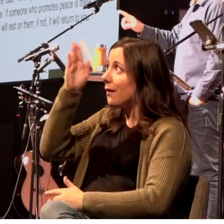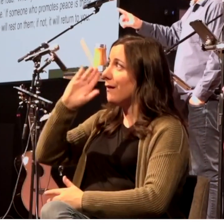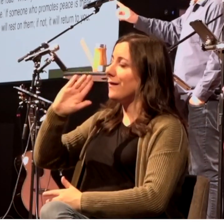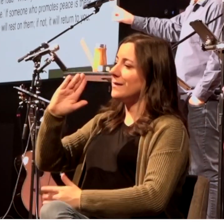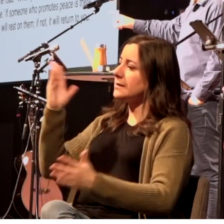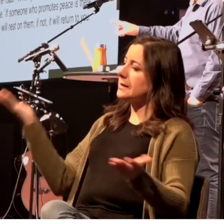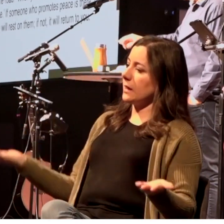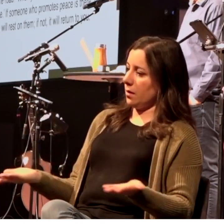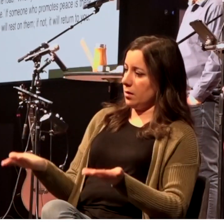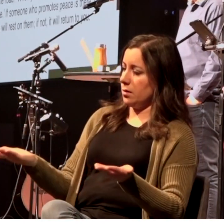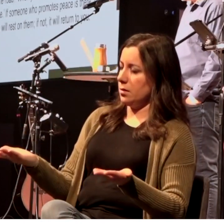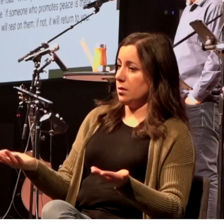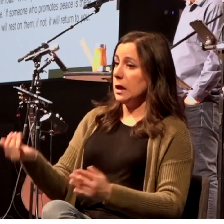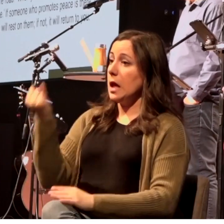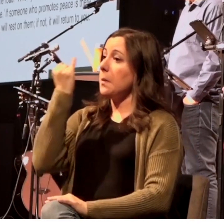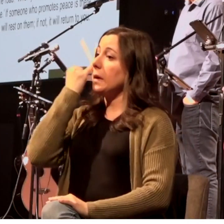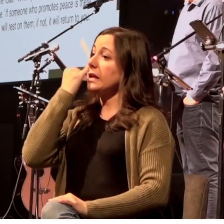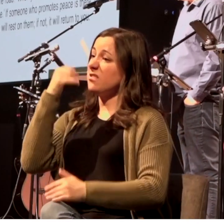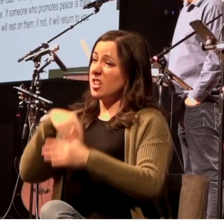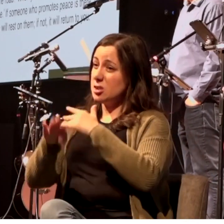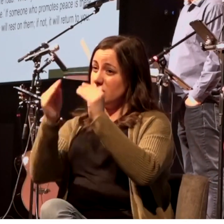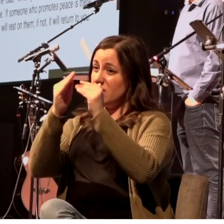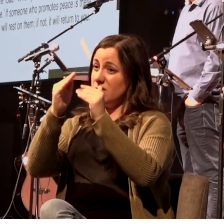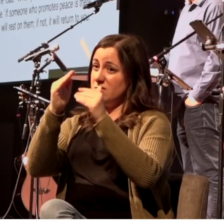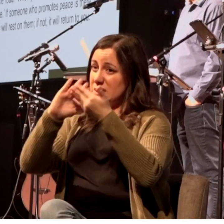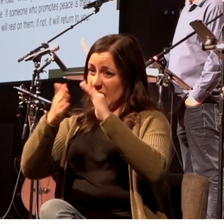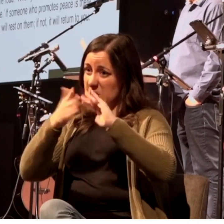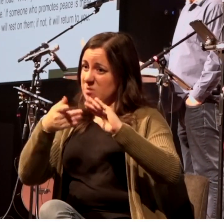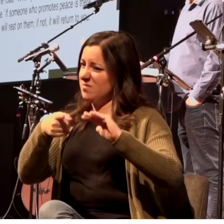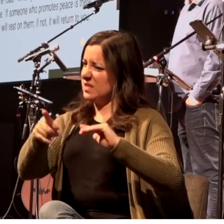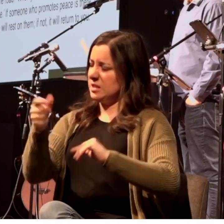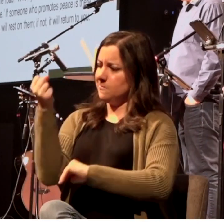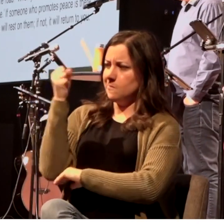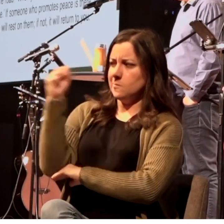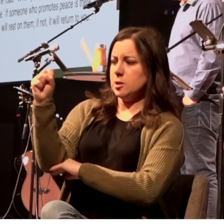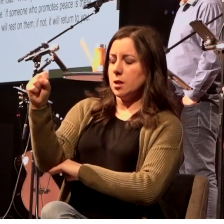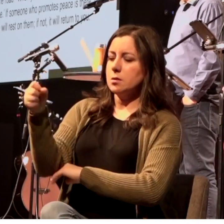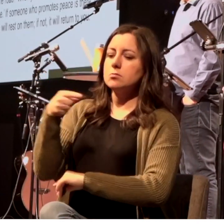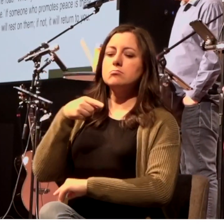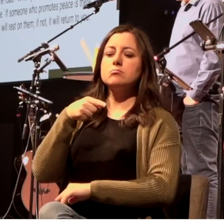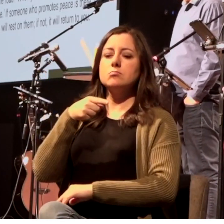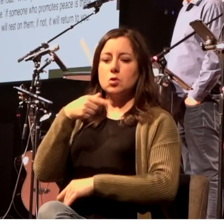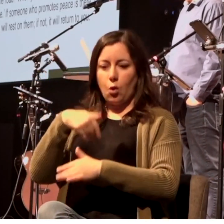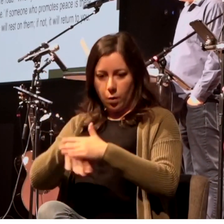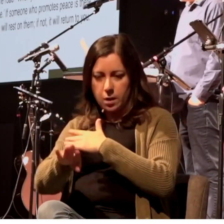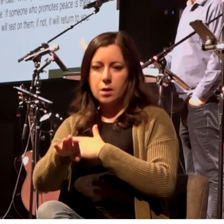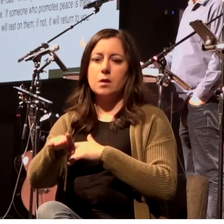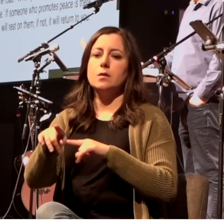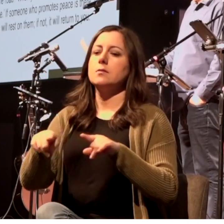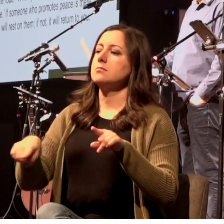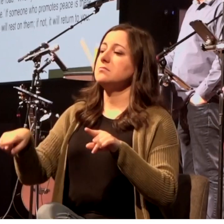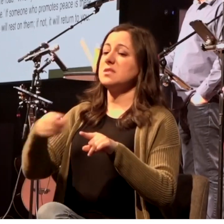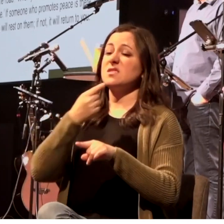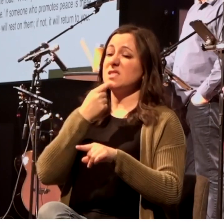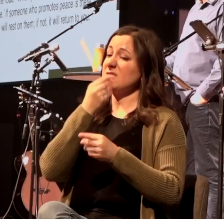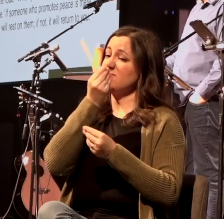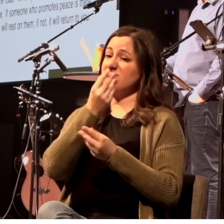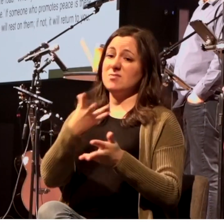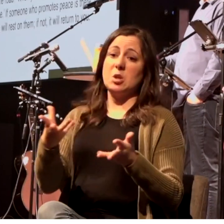when you enter a town and are not welcome to go into its streets and say even the dust of your town we wipe from our feet as a warning to you